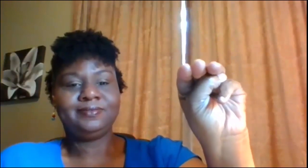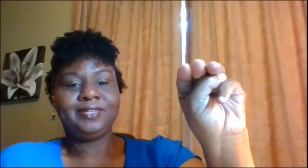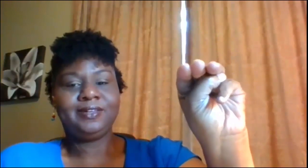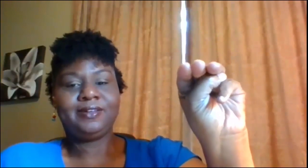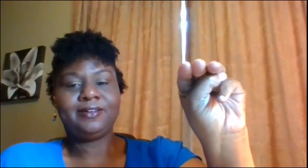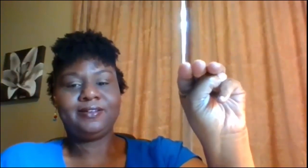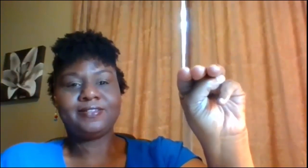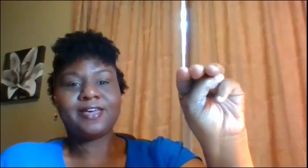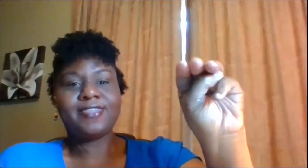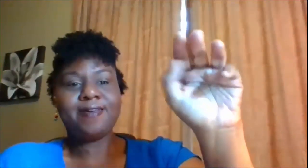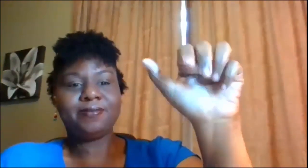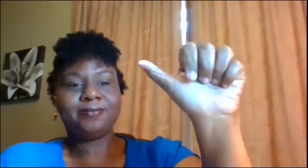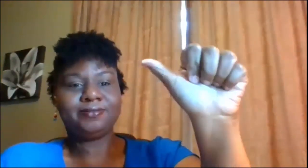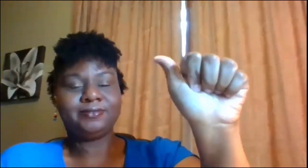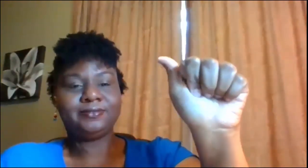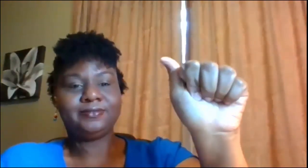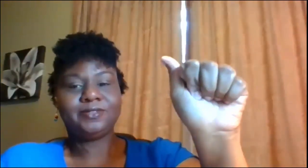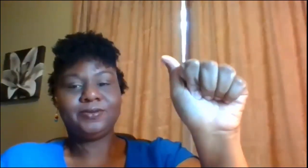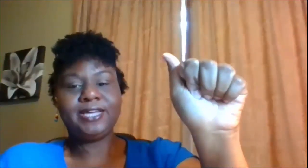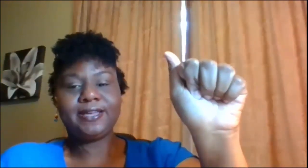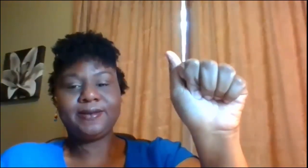good y'all saw that do it again